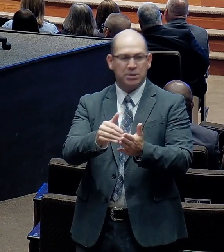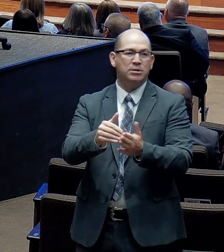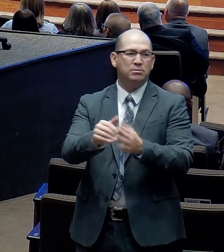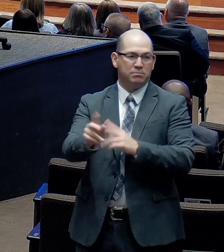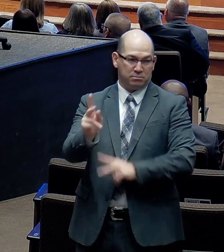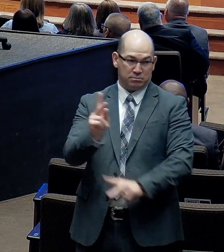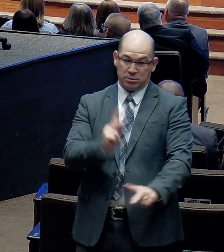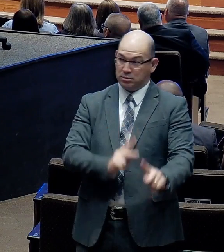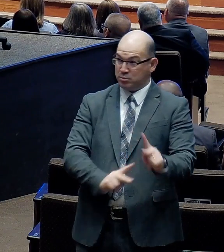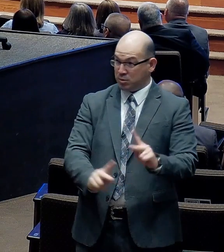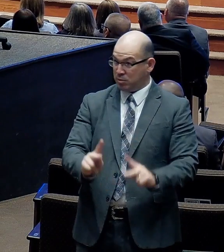We've got a job to do.